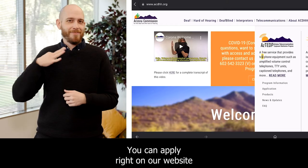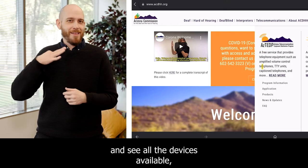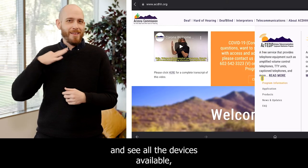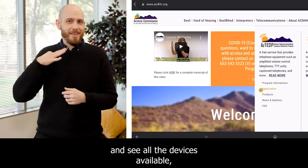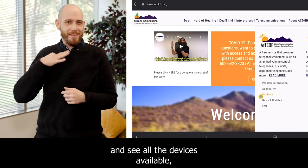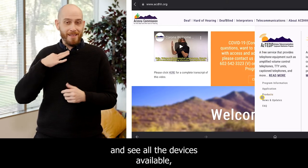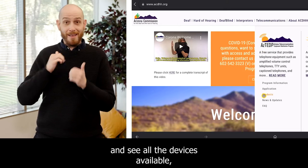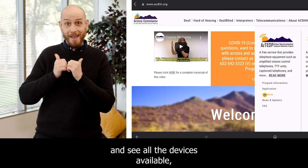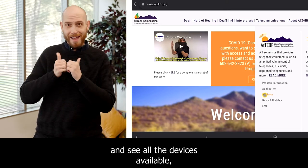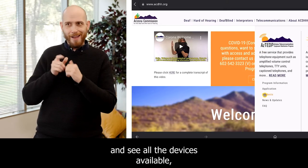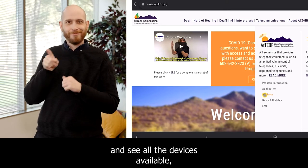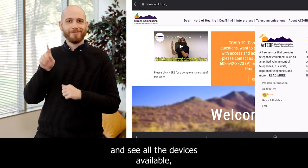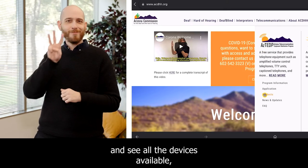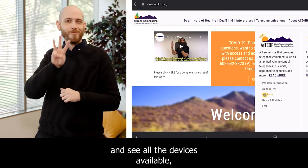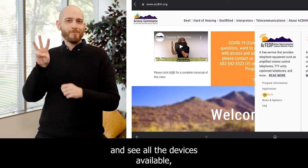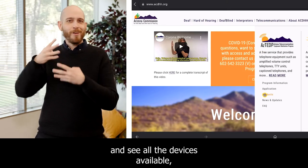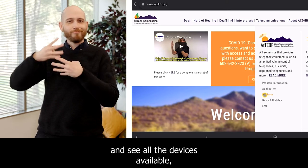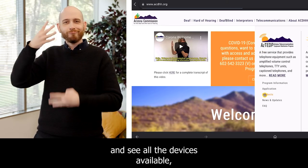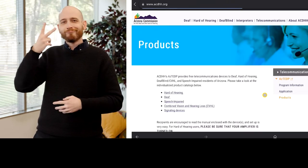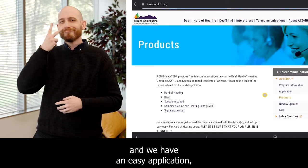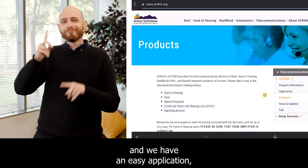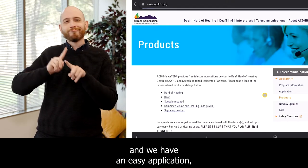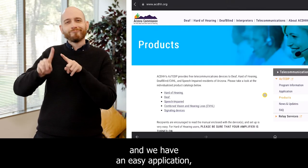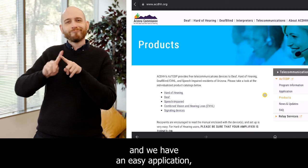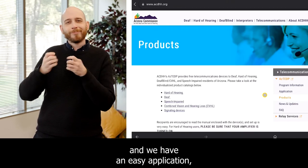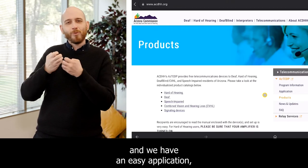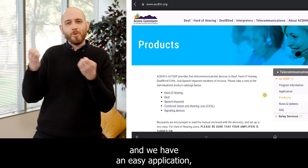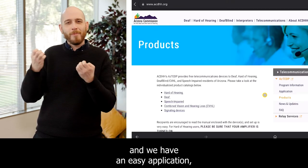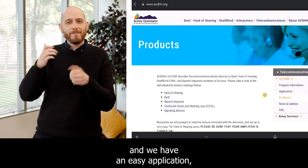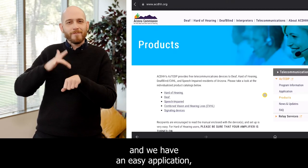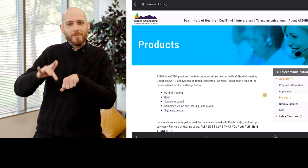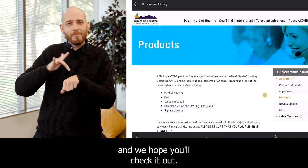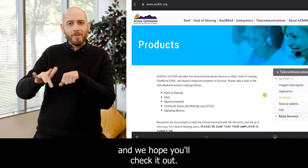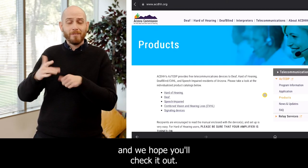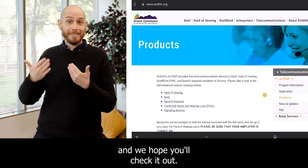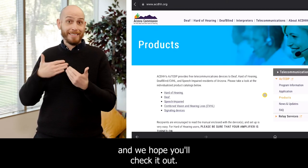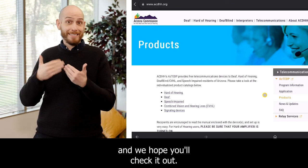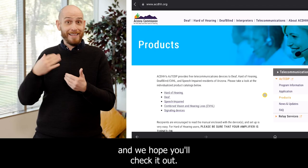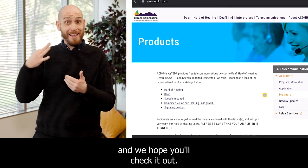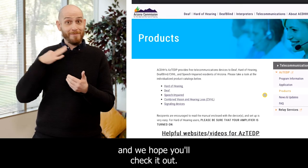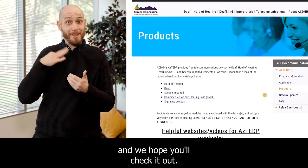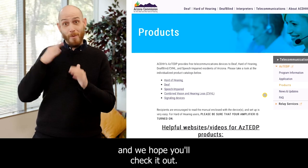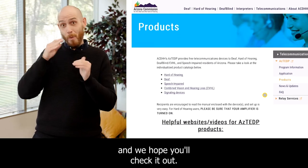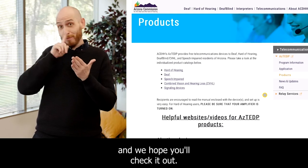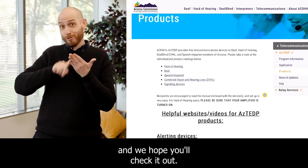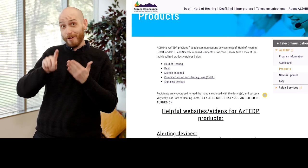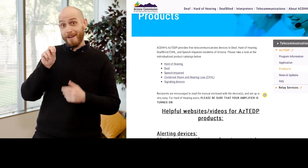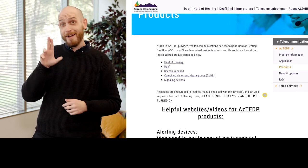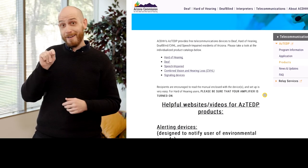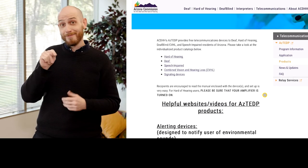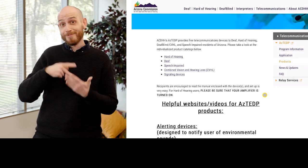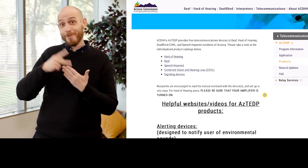our website and see all of the devices available, and we have an easy application, we hope you'll check it out.